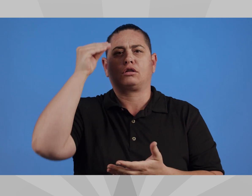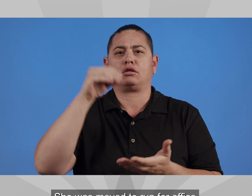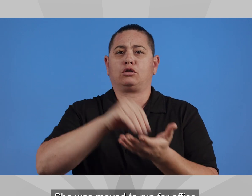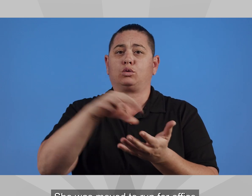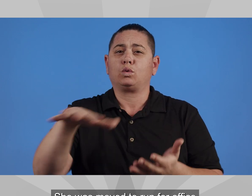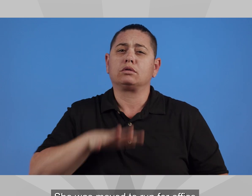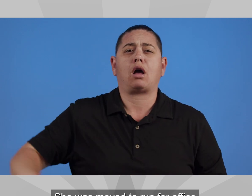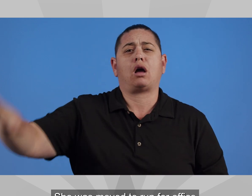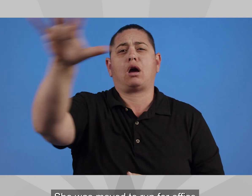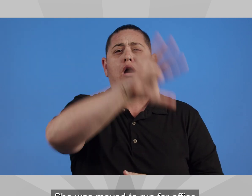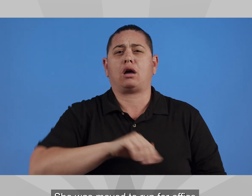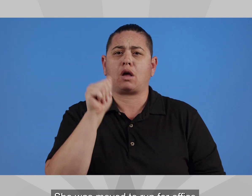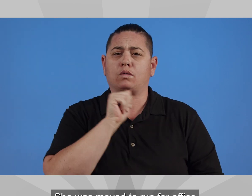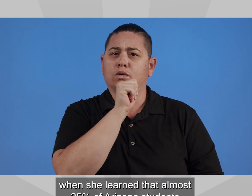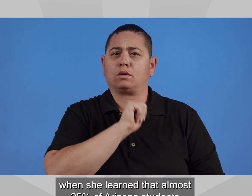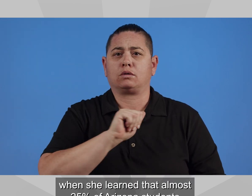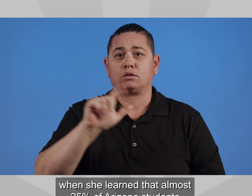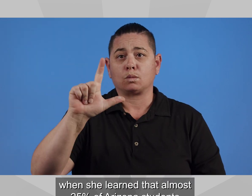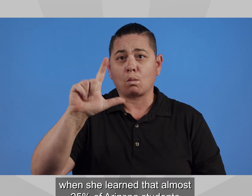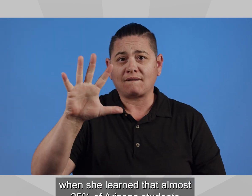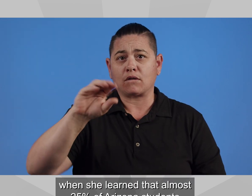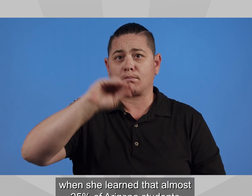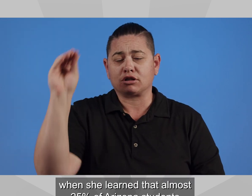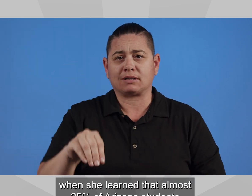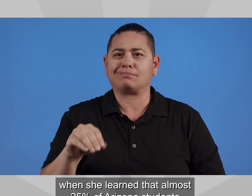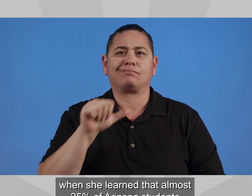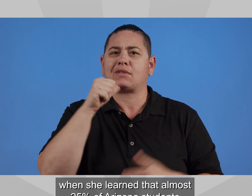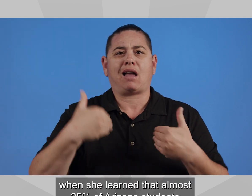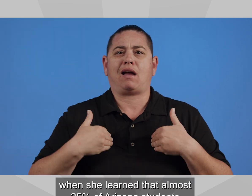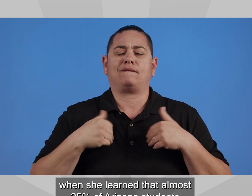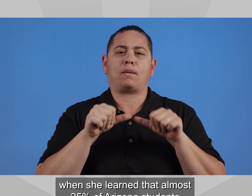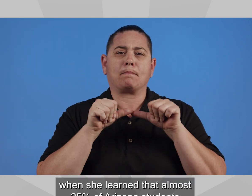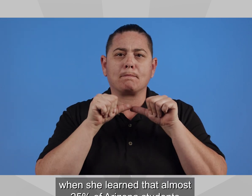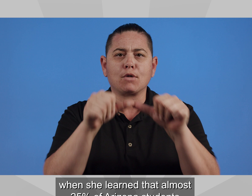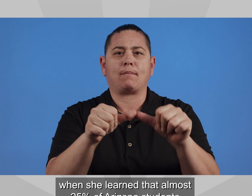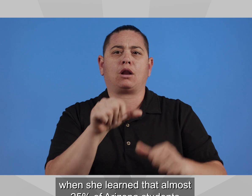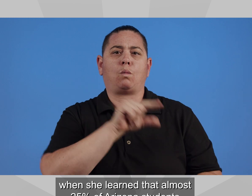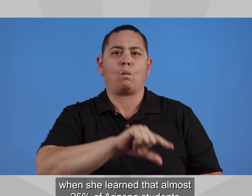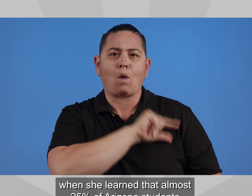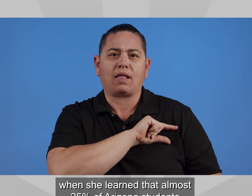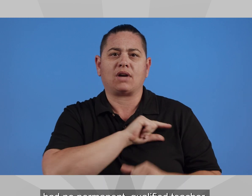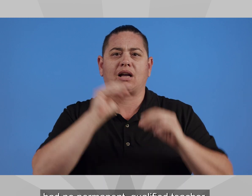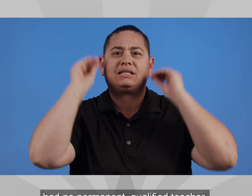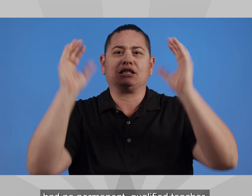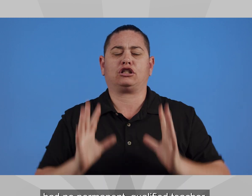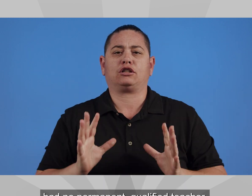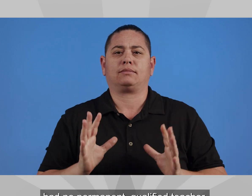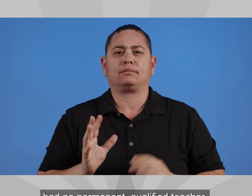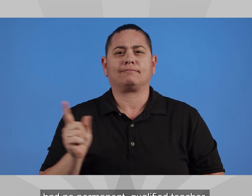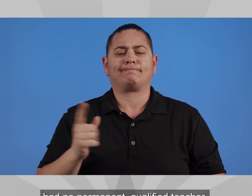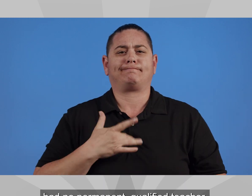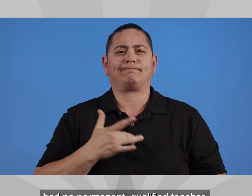She was moved to run for office when she learned that almost 25% of Arizona students had no